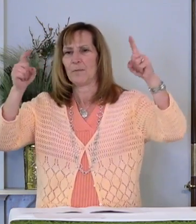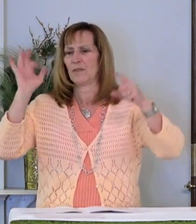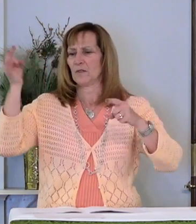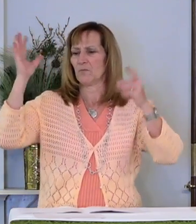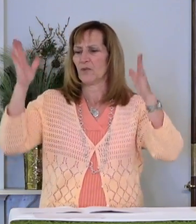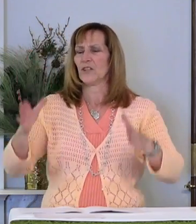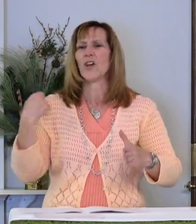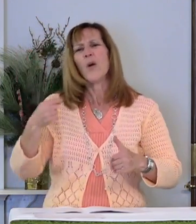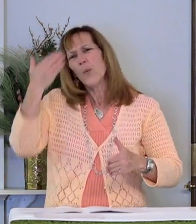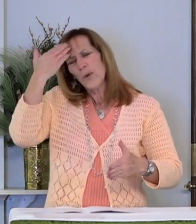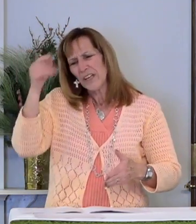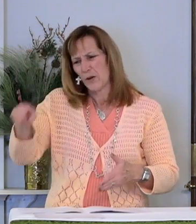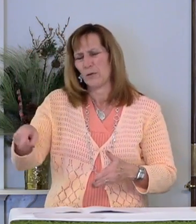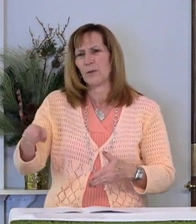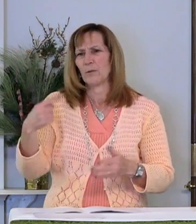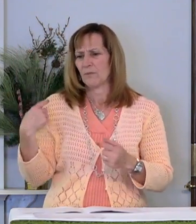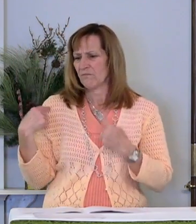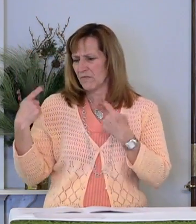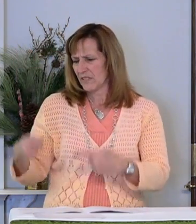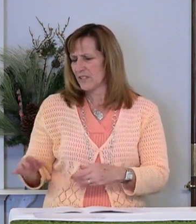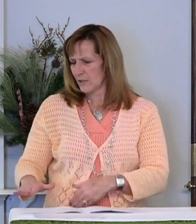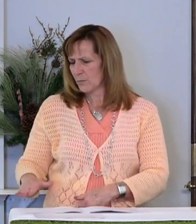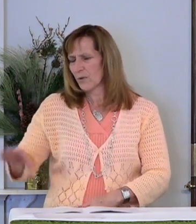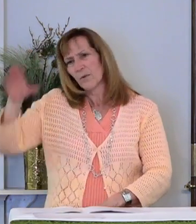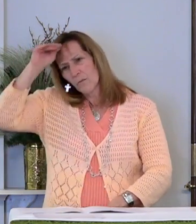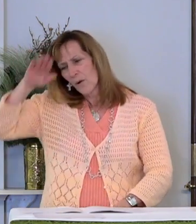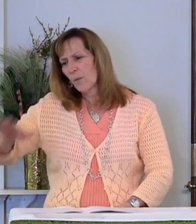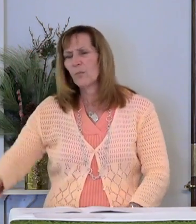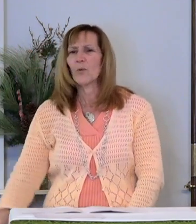We've known him since he was a little boy.